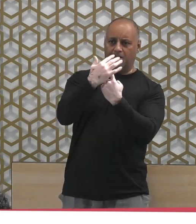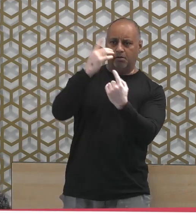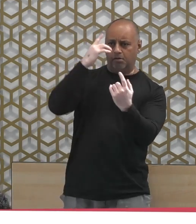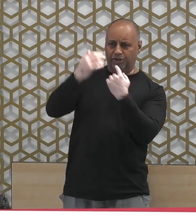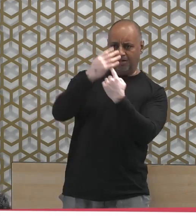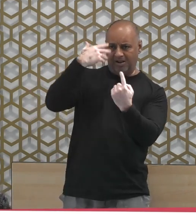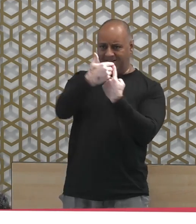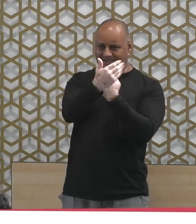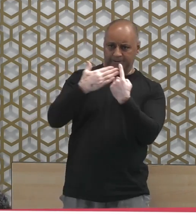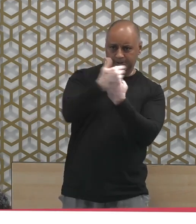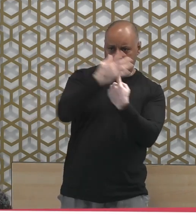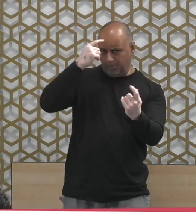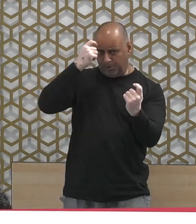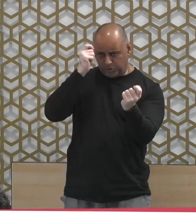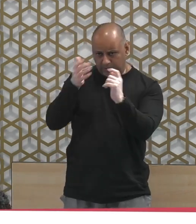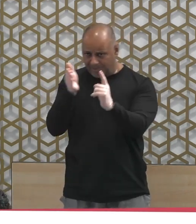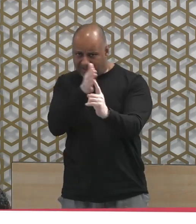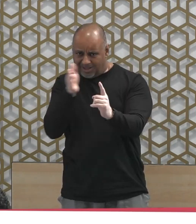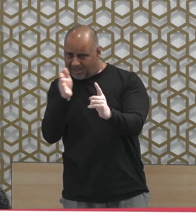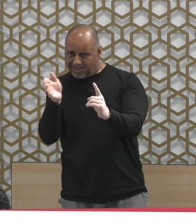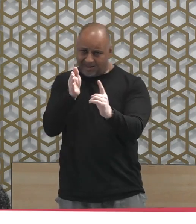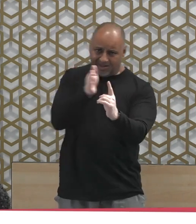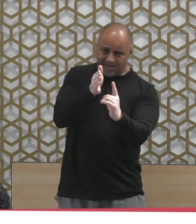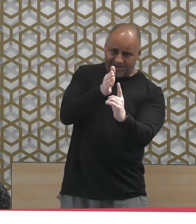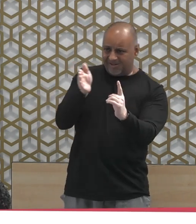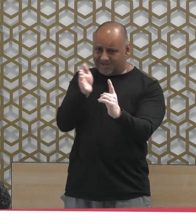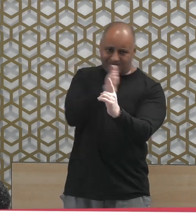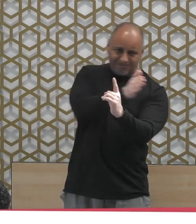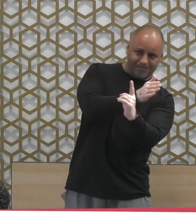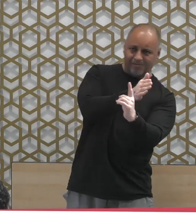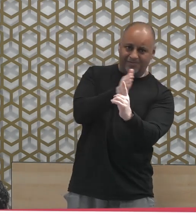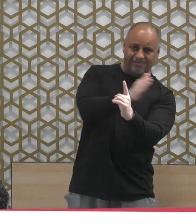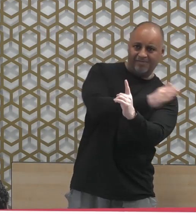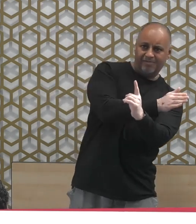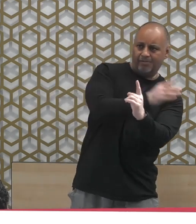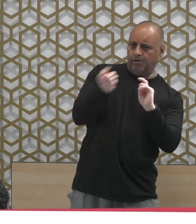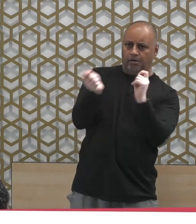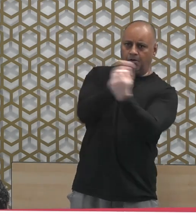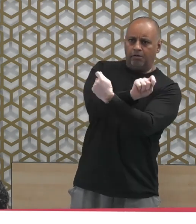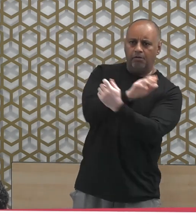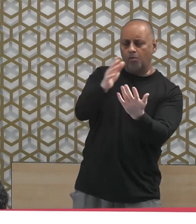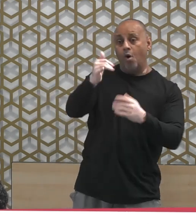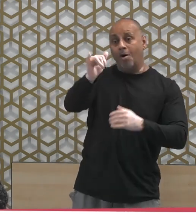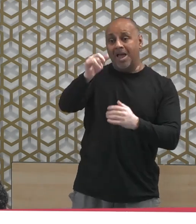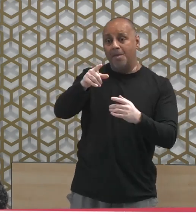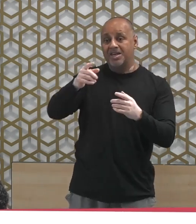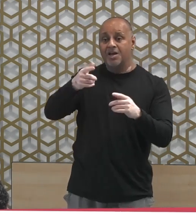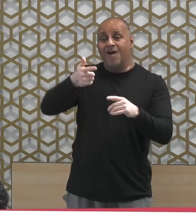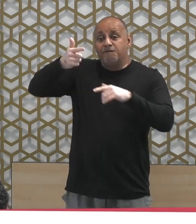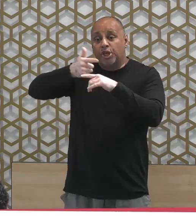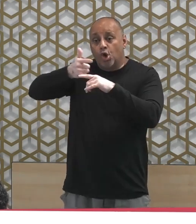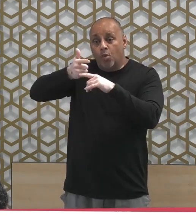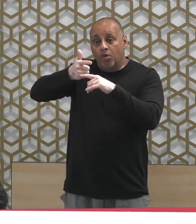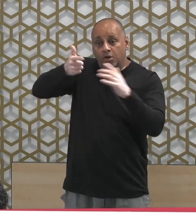know, that social media, what you are exposed to. You take a video, and the same video is used a hundred times